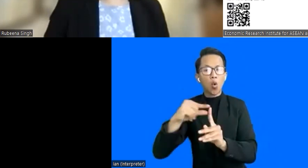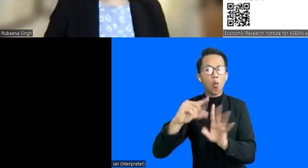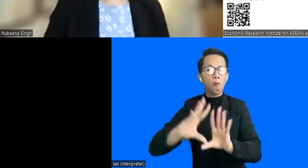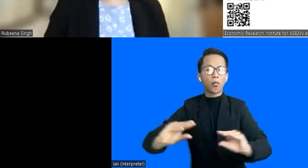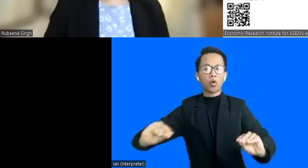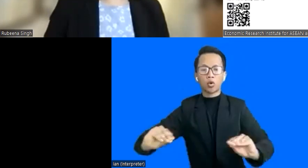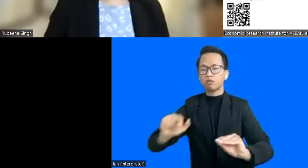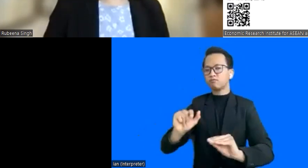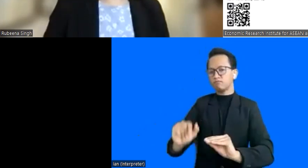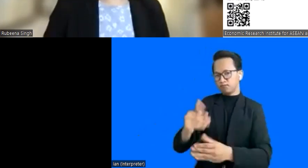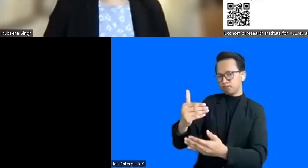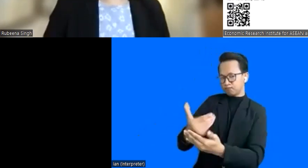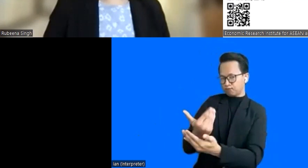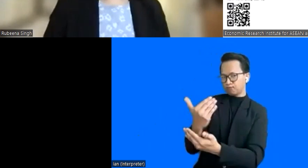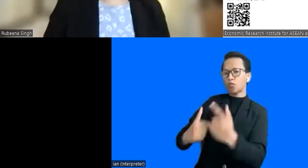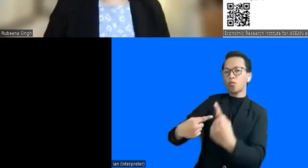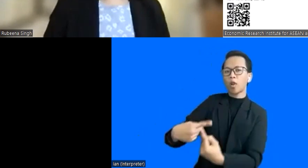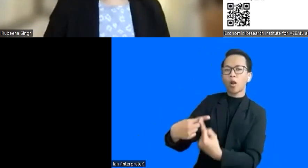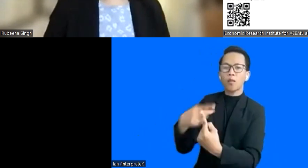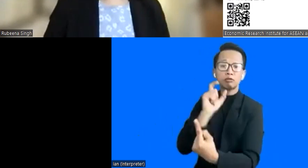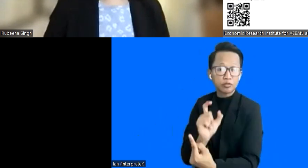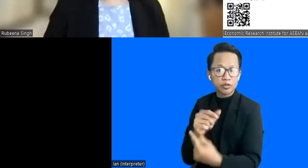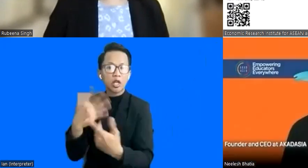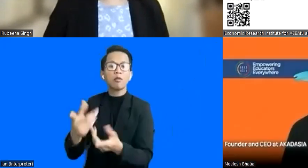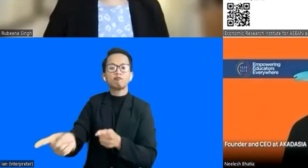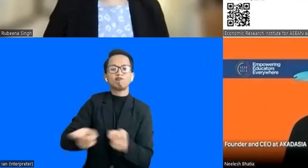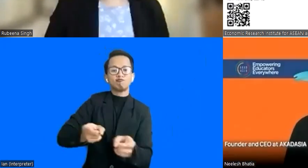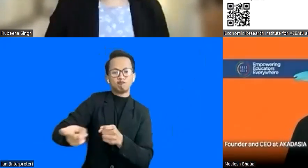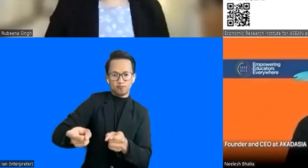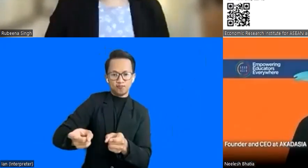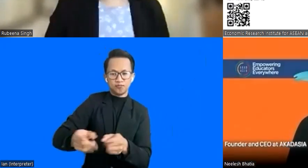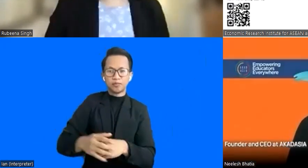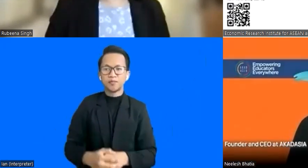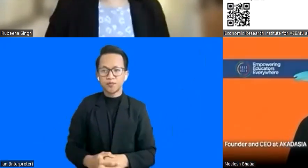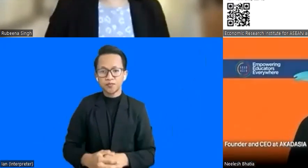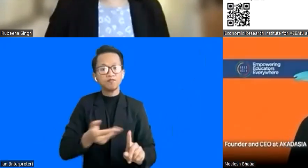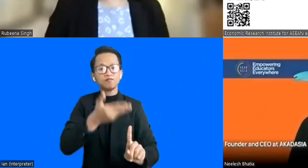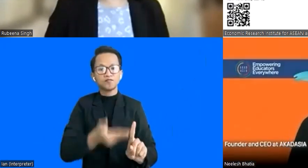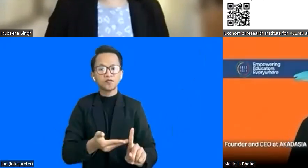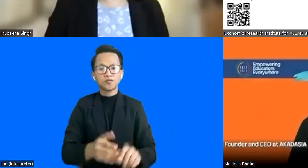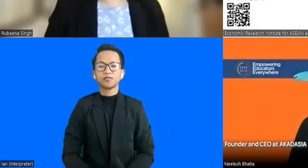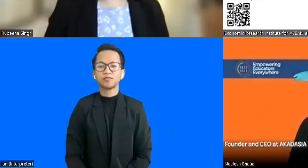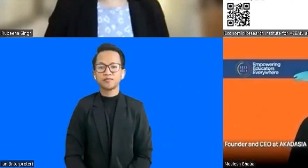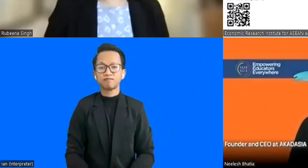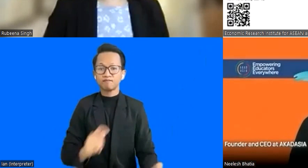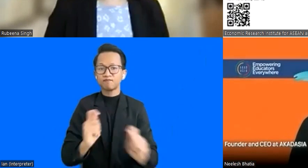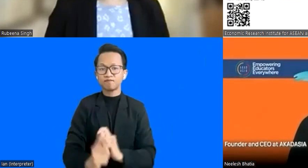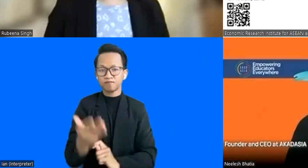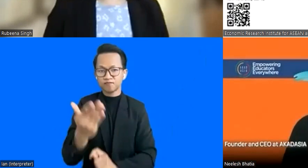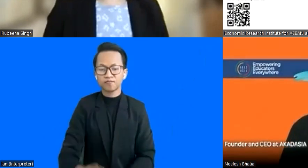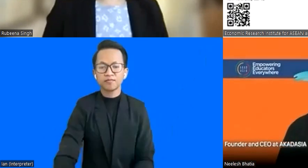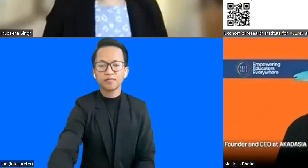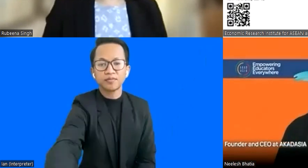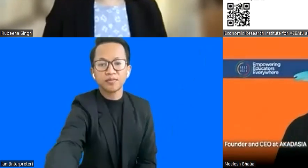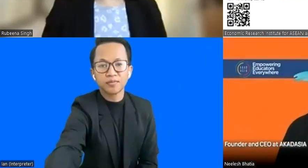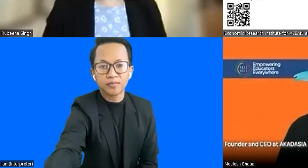growth by taking their account management strategies to the next level. So she employs with the communications client-centric